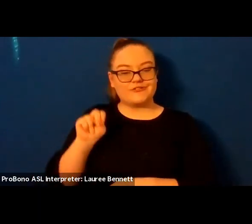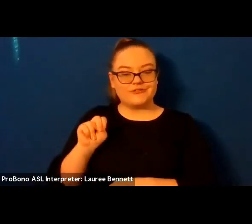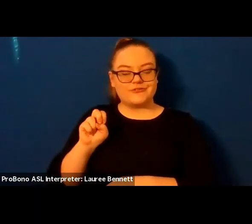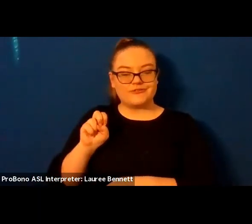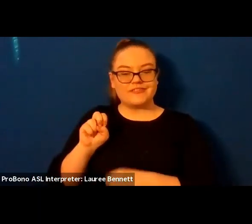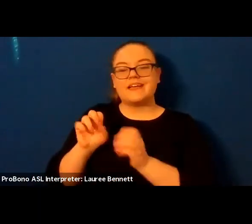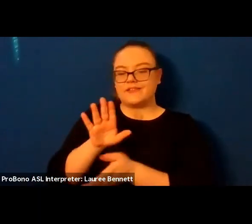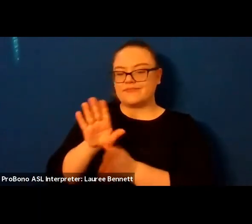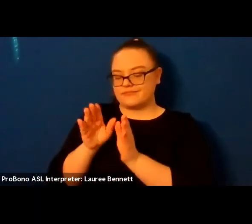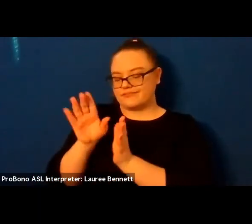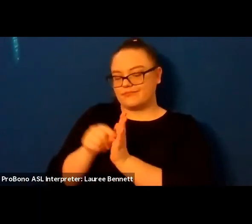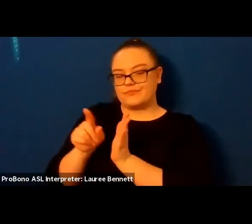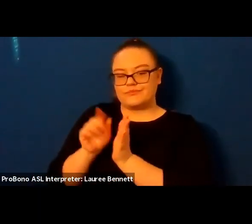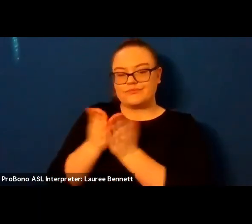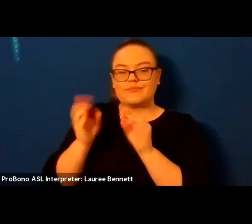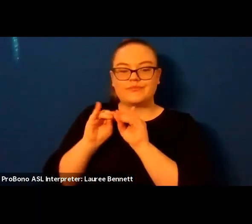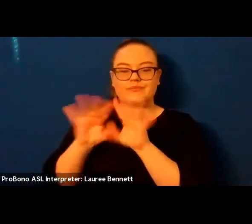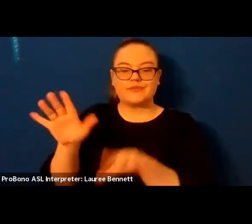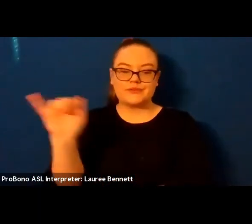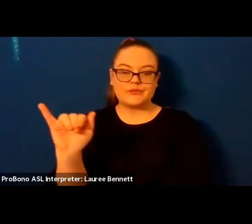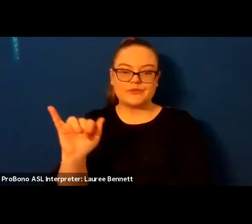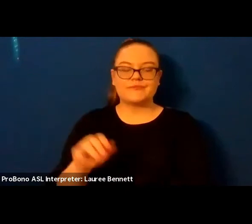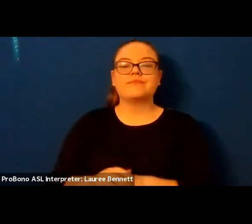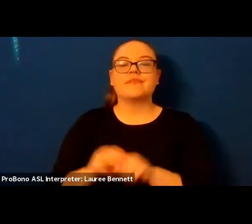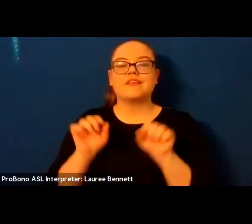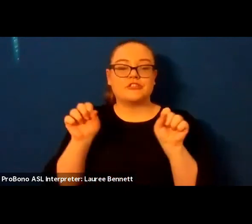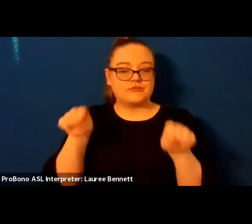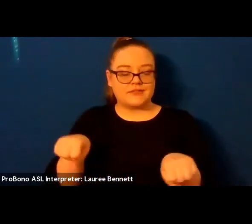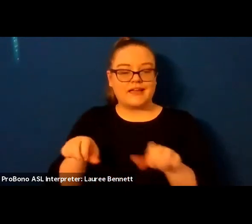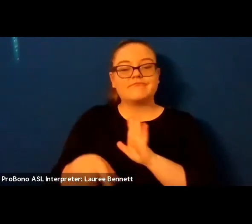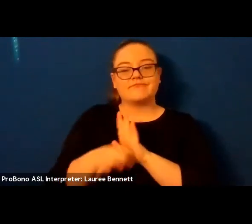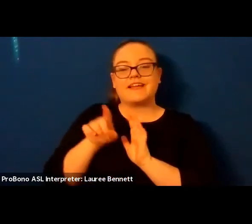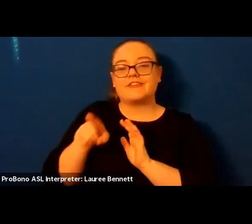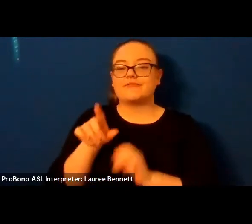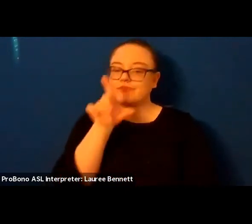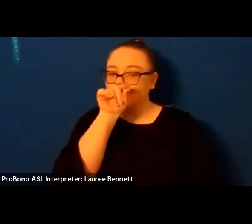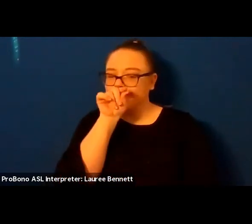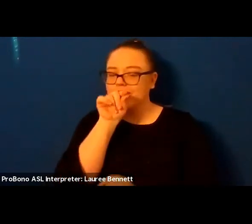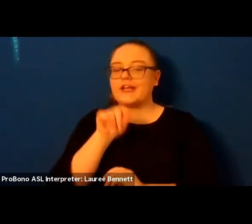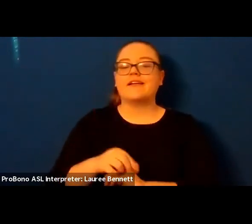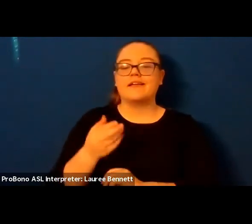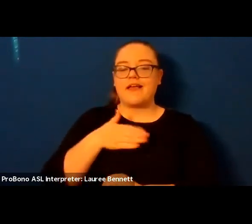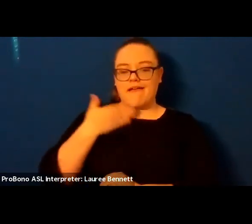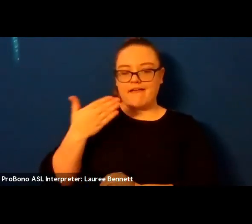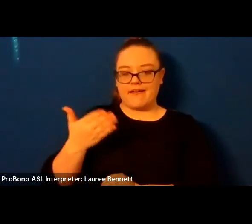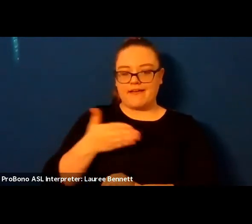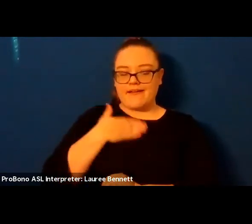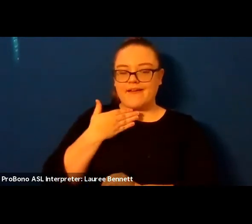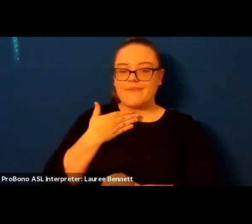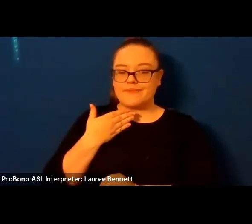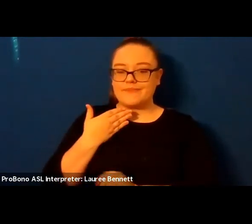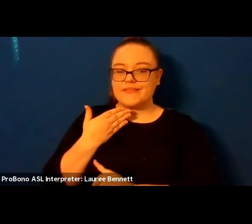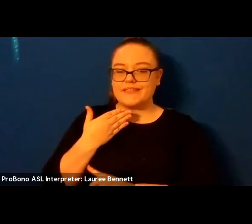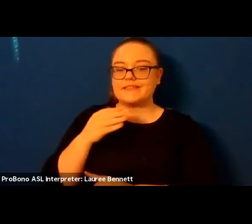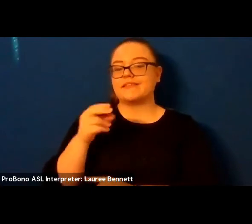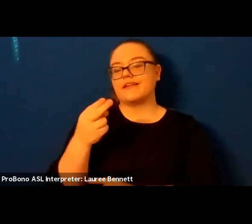twitter at happiest werther.com not.com oh my sorry it's been it's been a long week um you can find her on twitter at